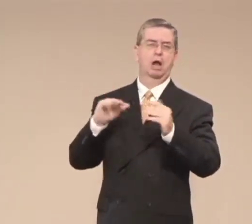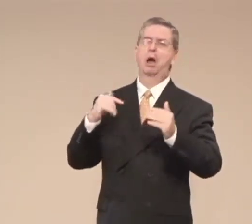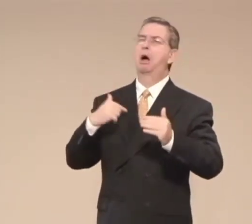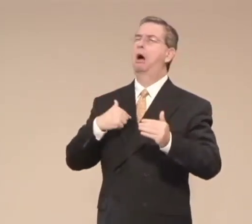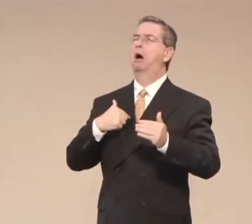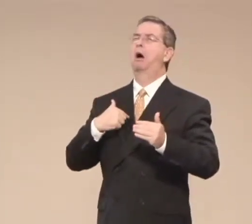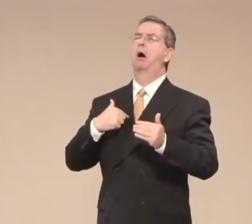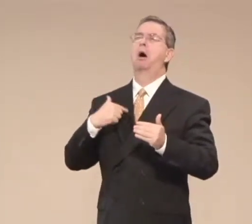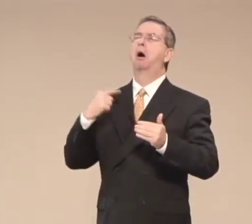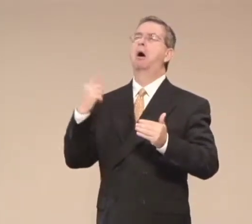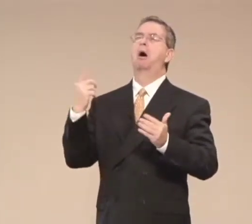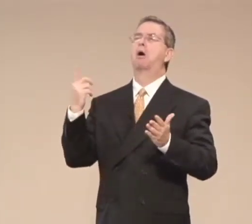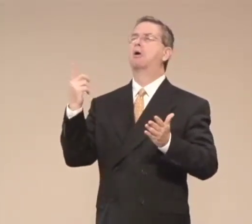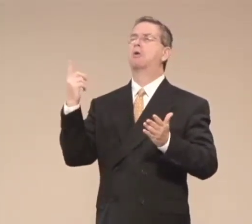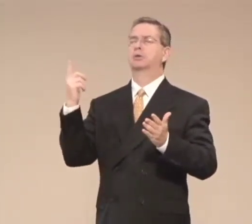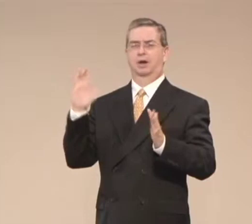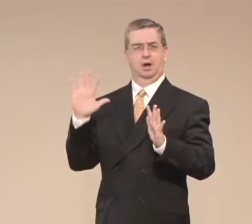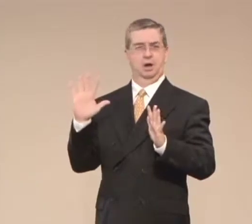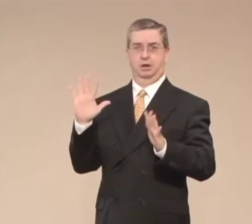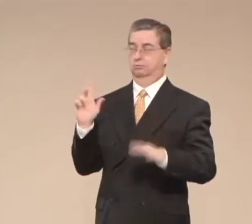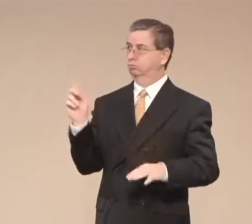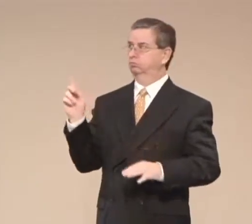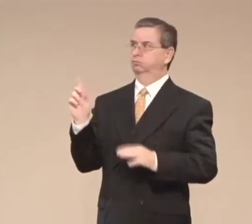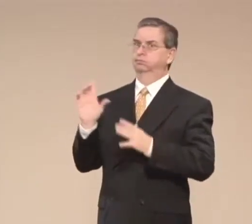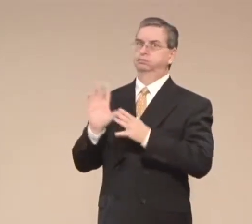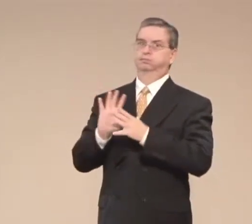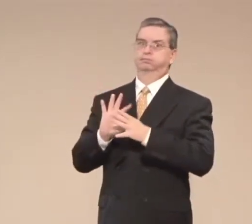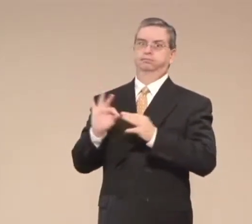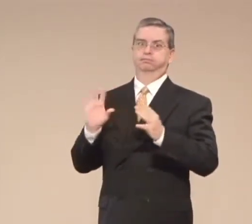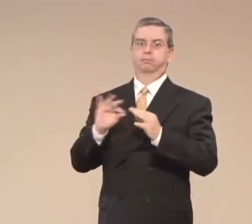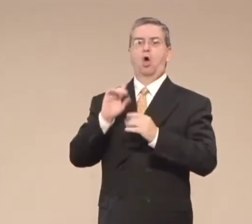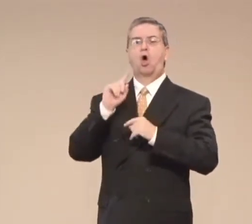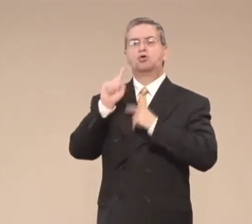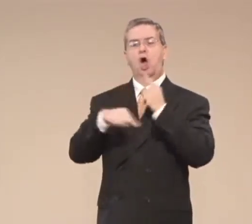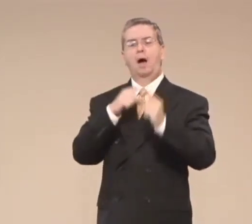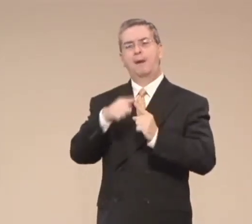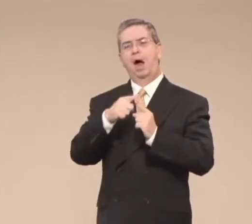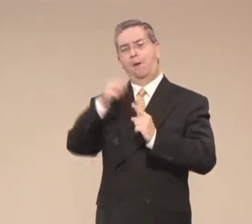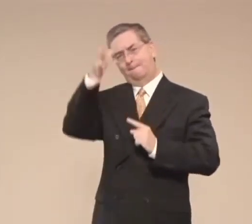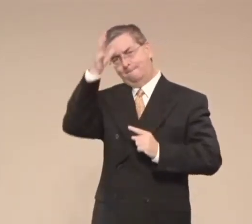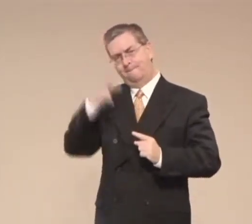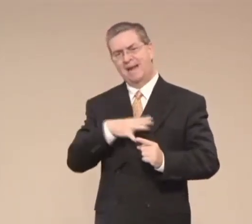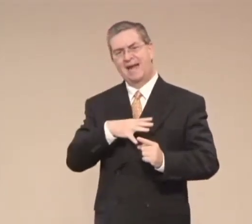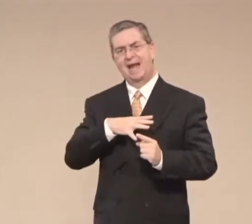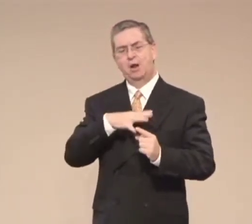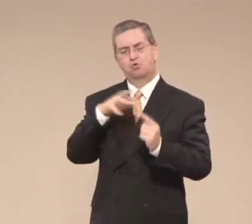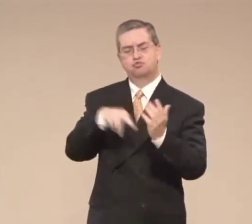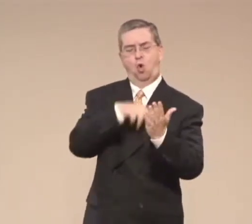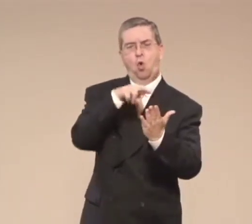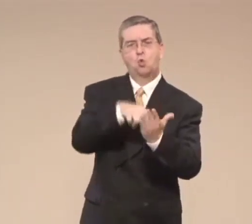The story of Job is not compared to anything. That is one of the worst stories.